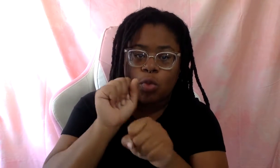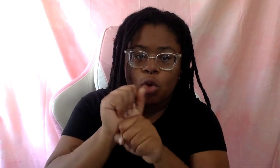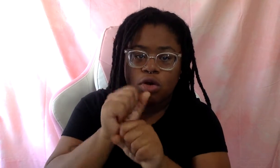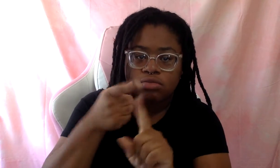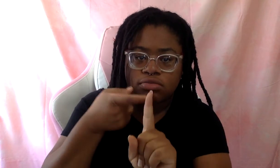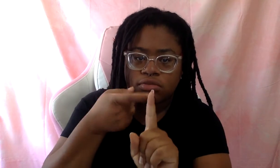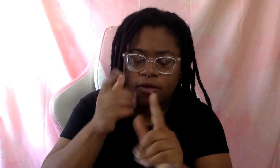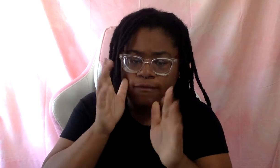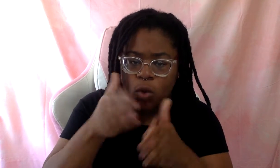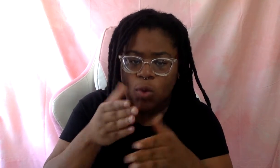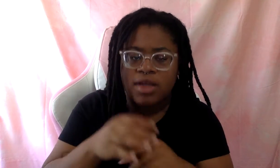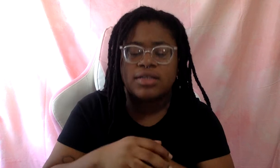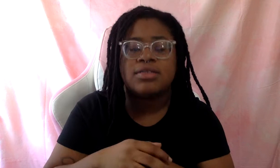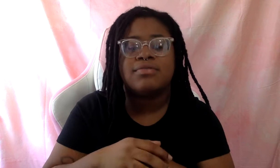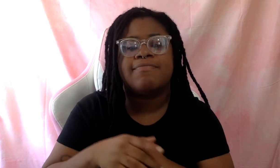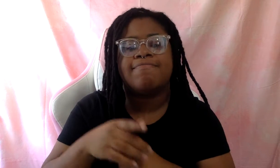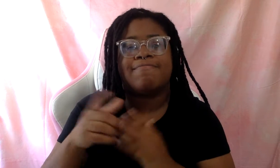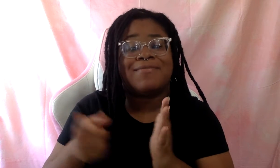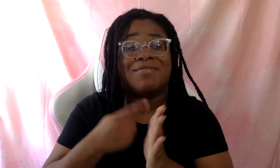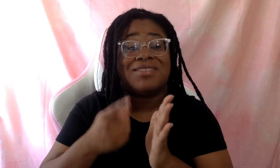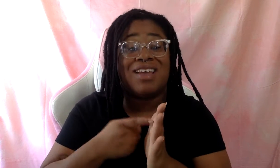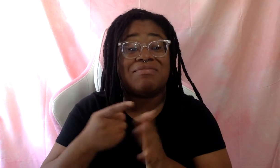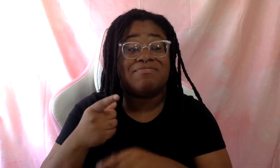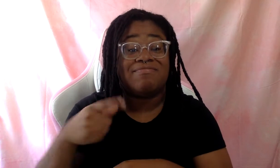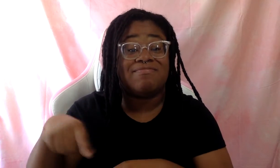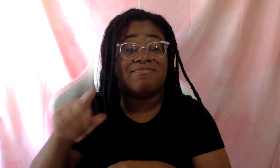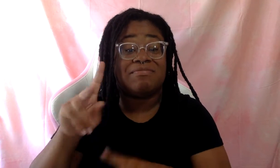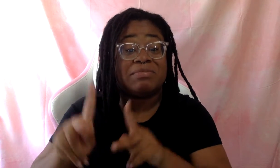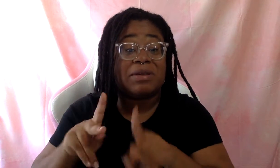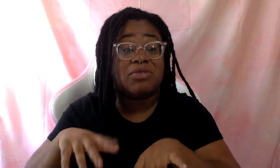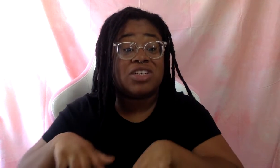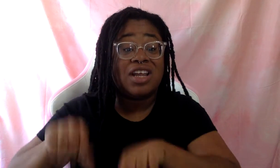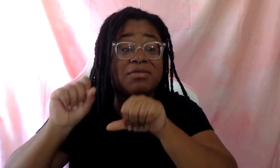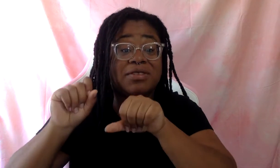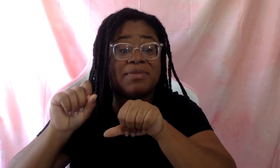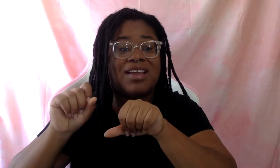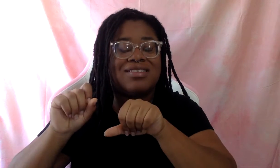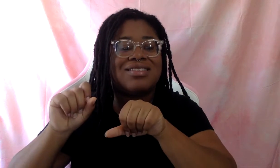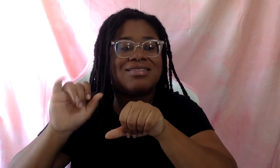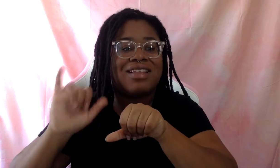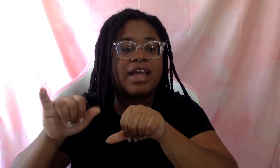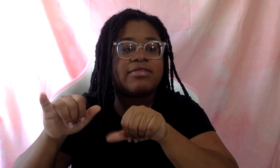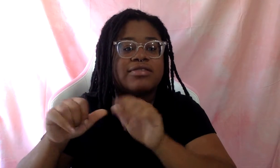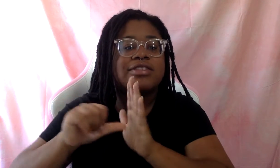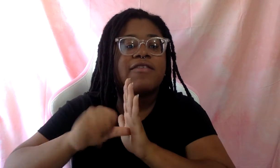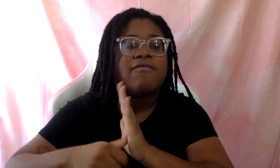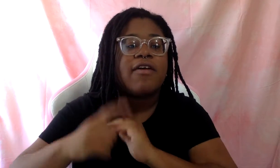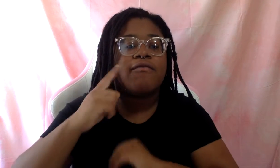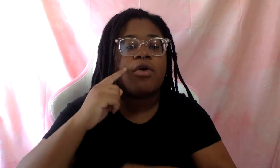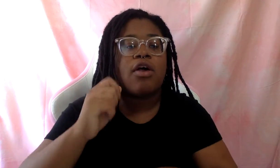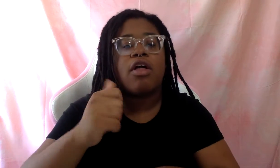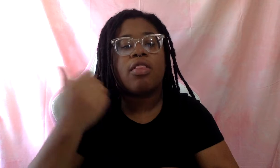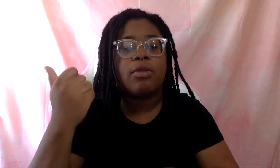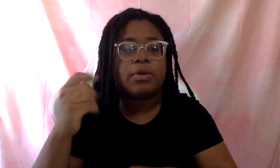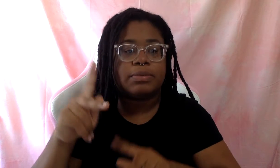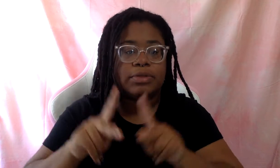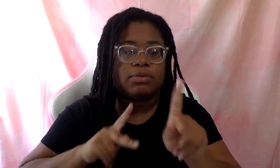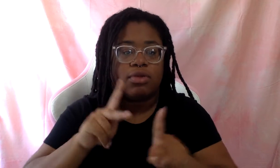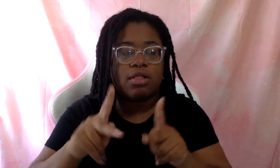that they are potentially taking up space that was clearly defined for someone else. Um, I